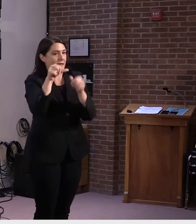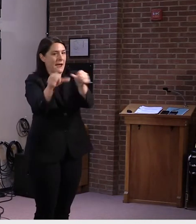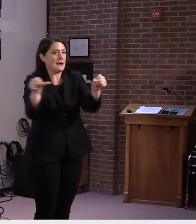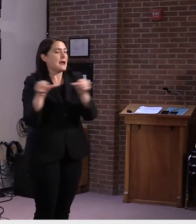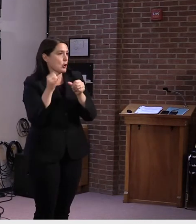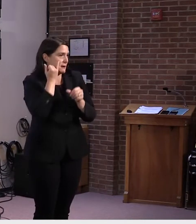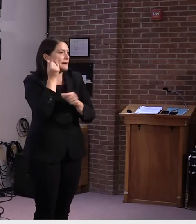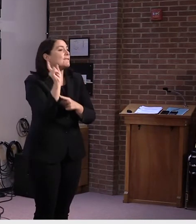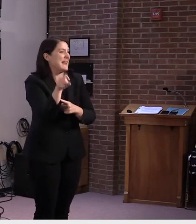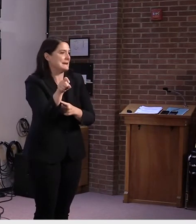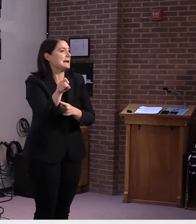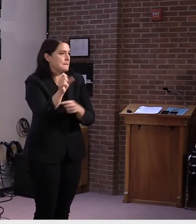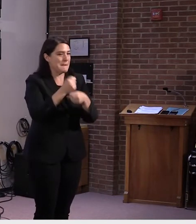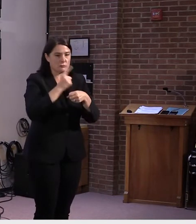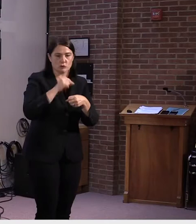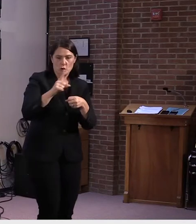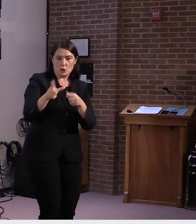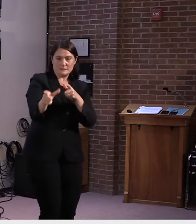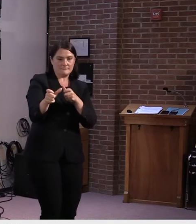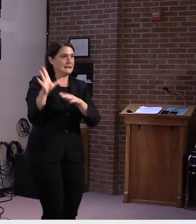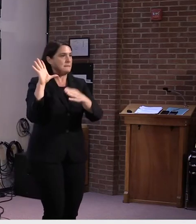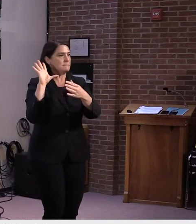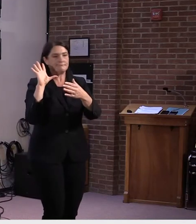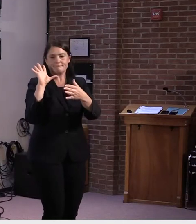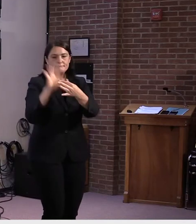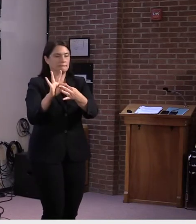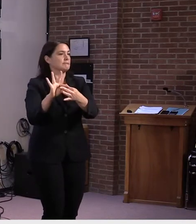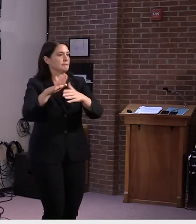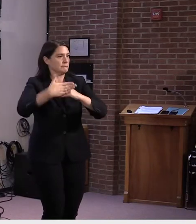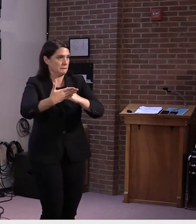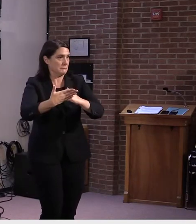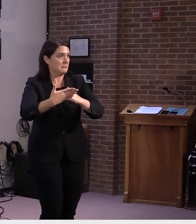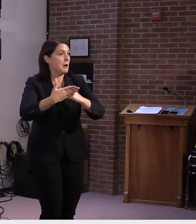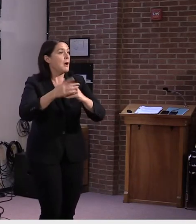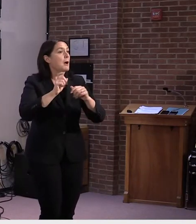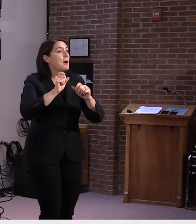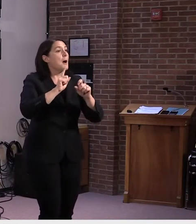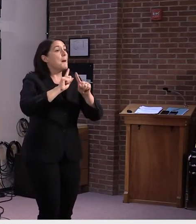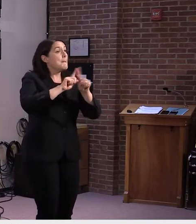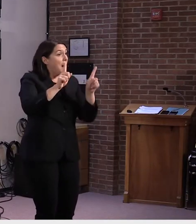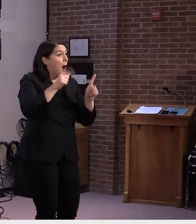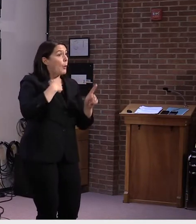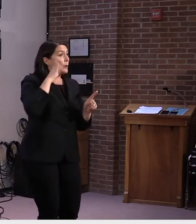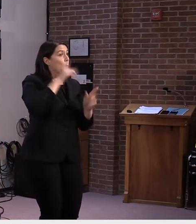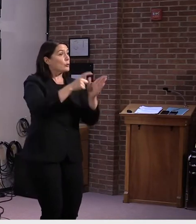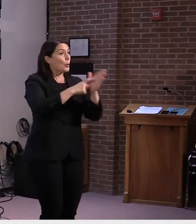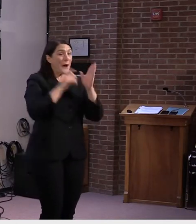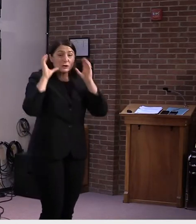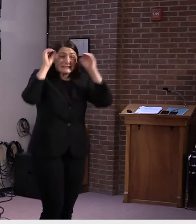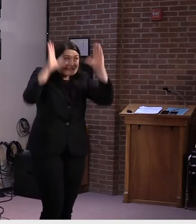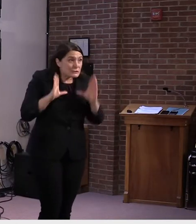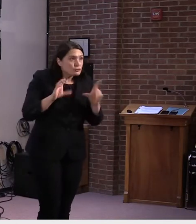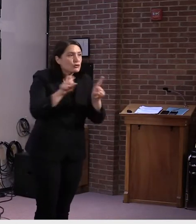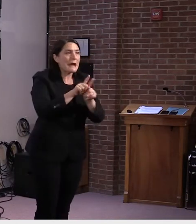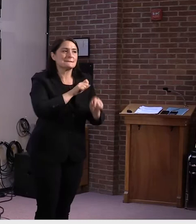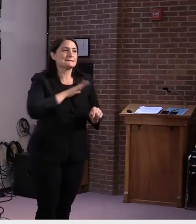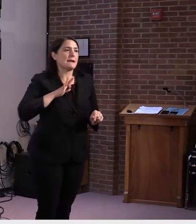uh, as we move forward. But there won't be a requirement that you have to have an educator, uh, on board.